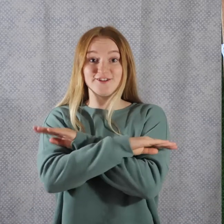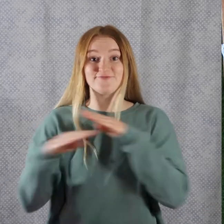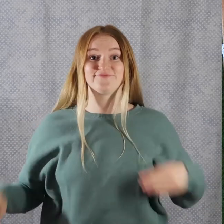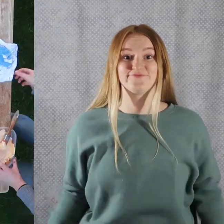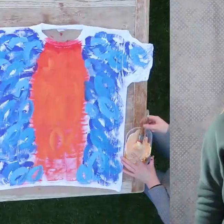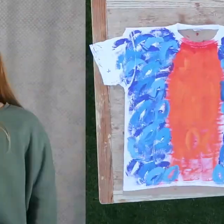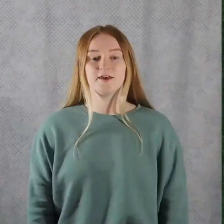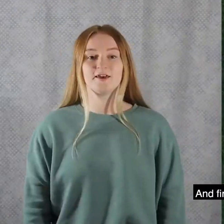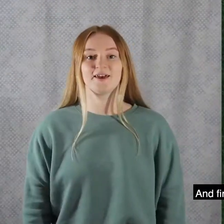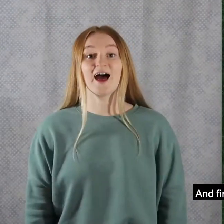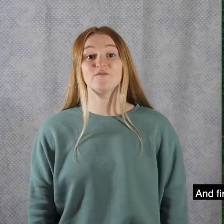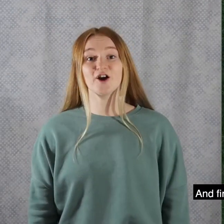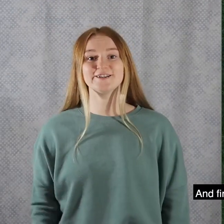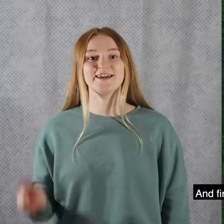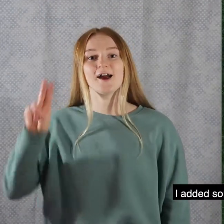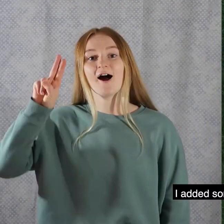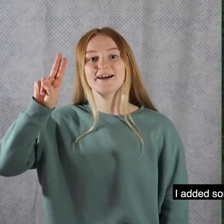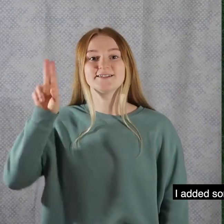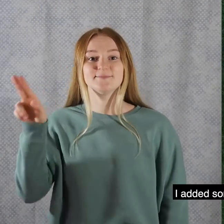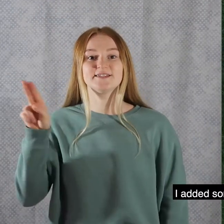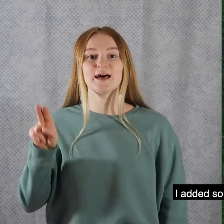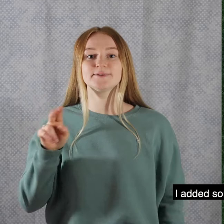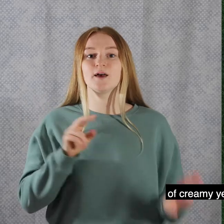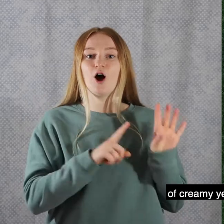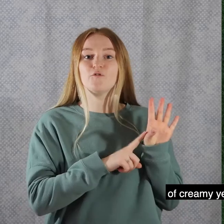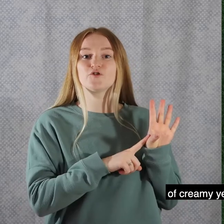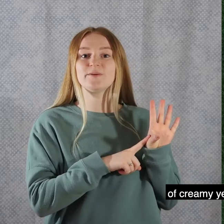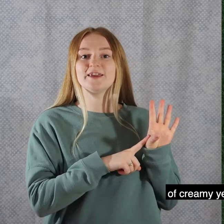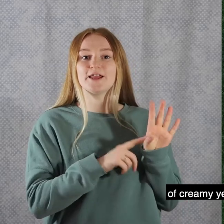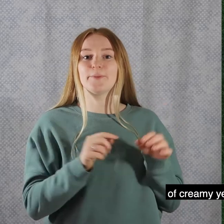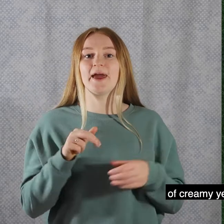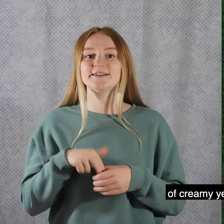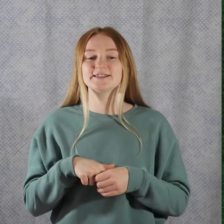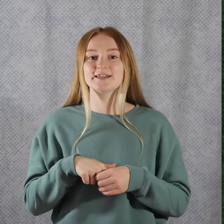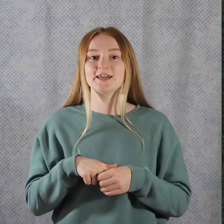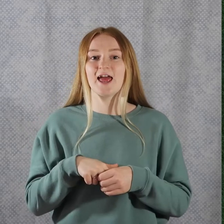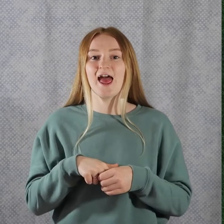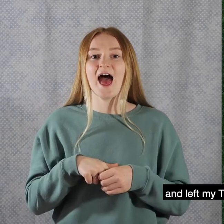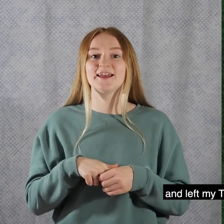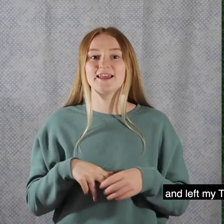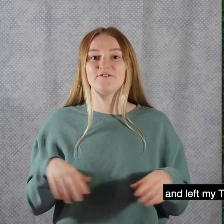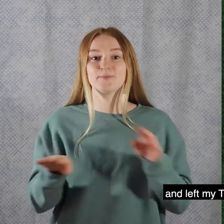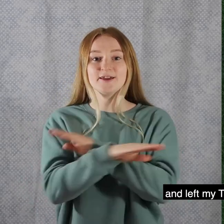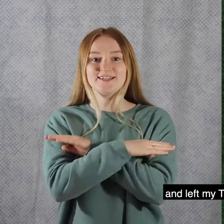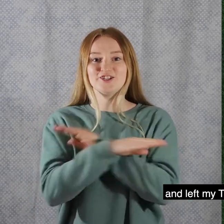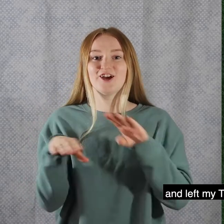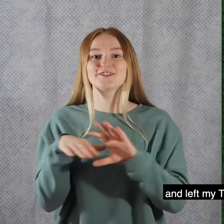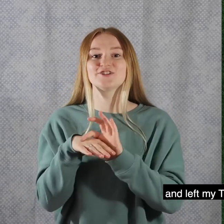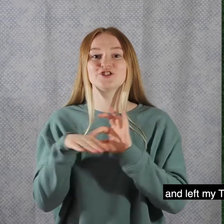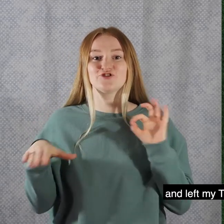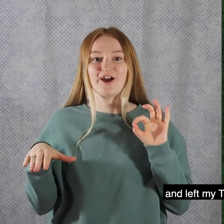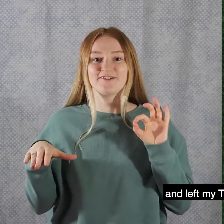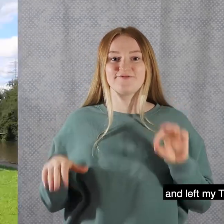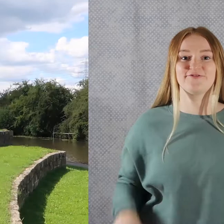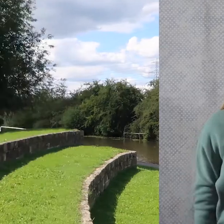t-shirt. And finally, I added some dabs of creamy yellow paint and left my t-shirt